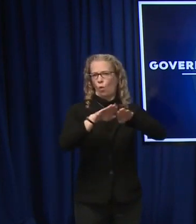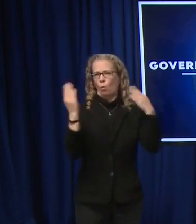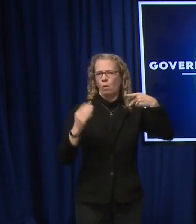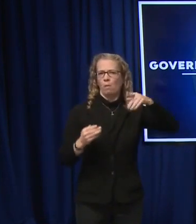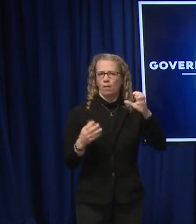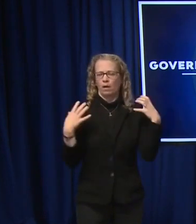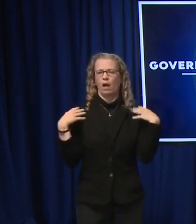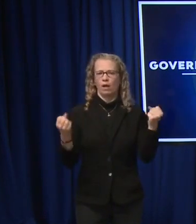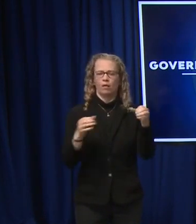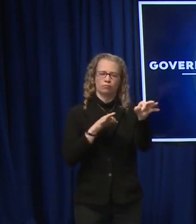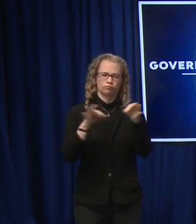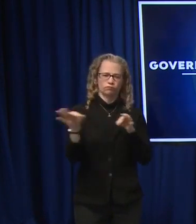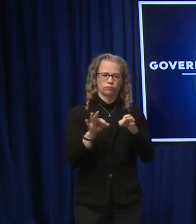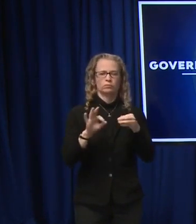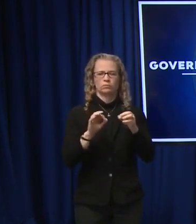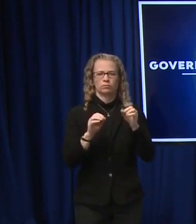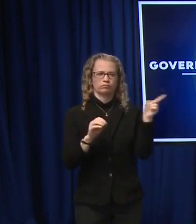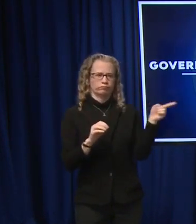health update with Dr. Chan.